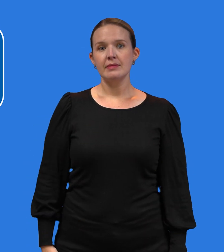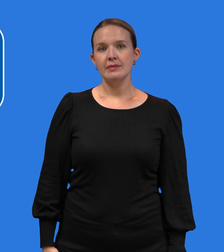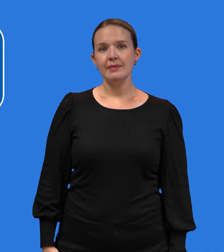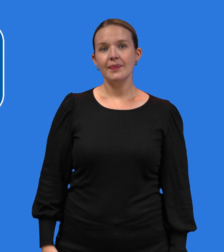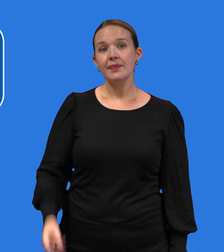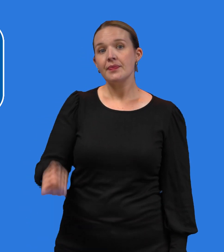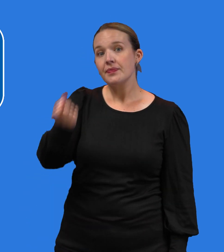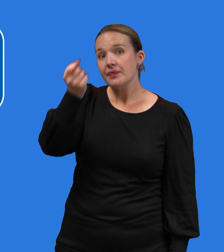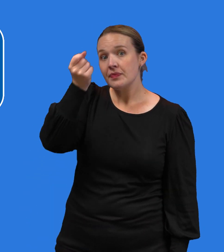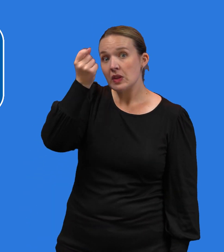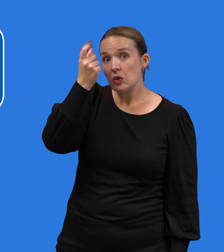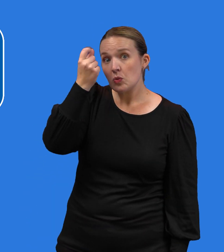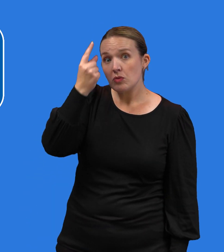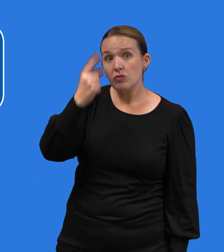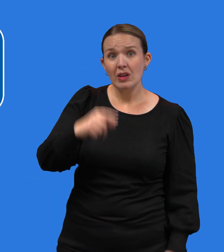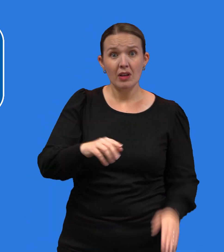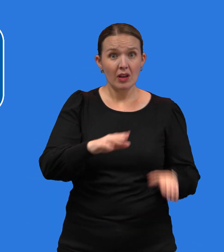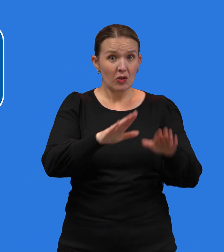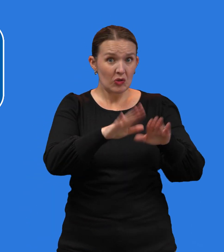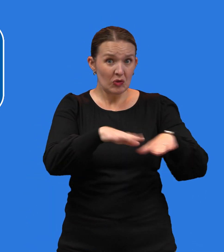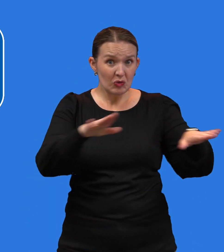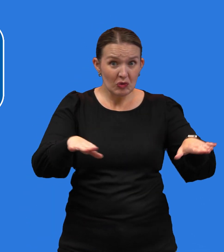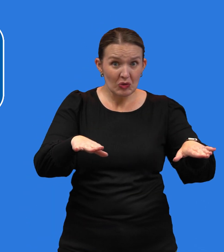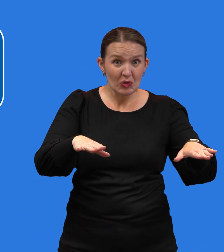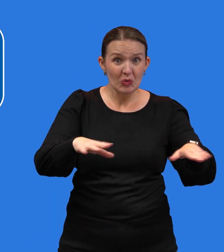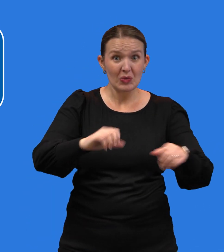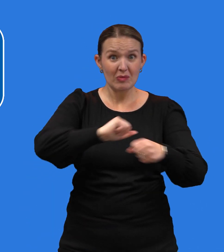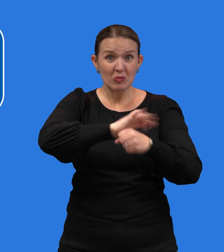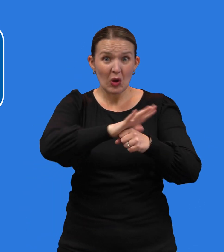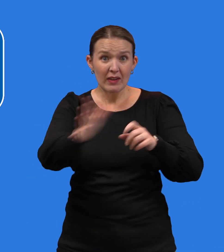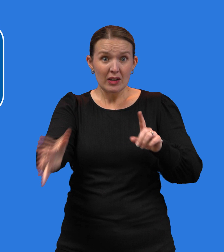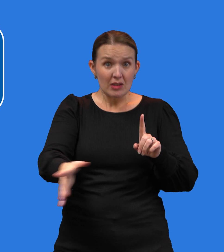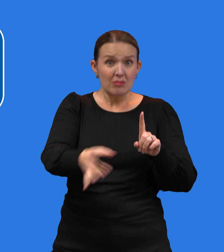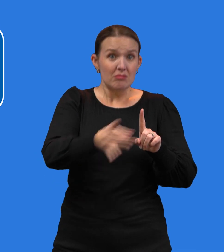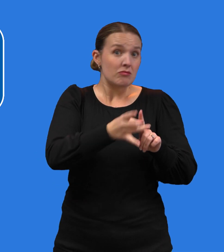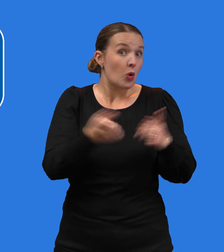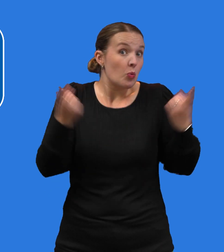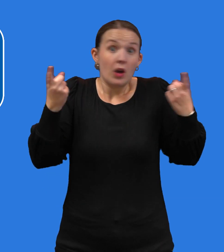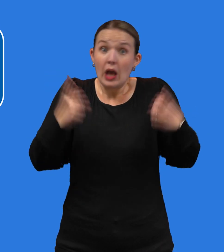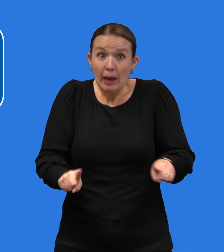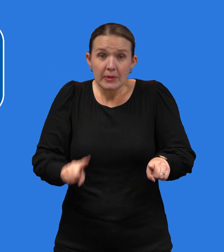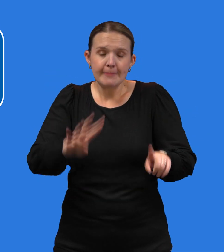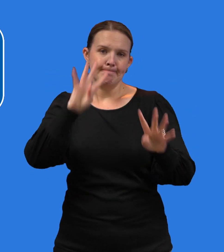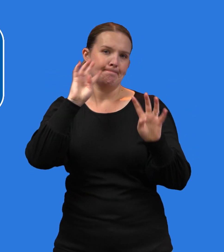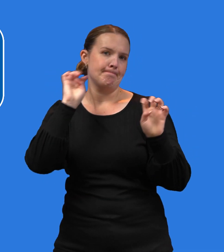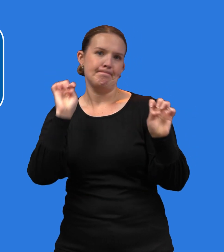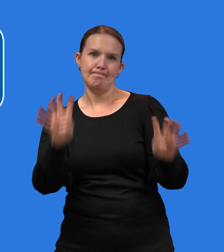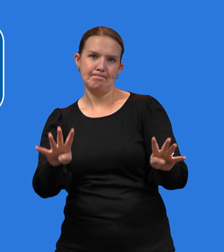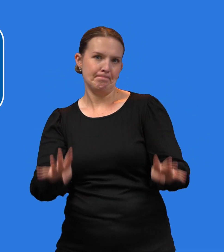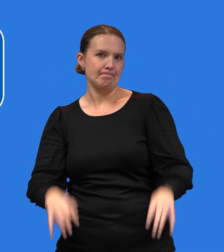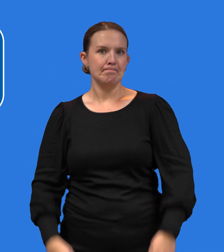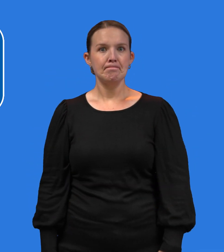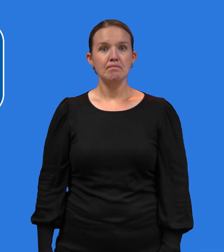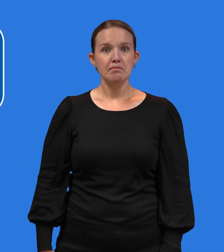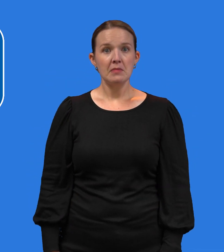On the other hand, there's no way to tell how children will be affected by COVID-19.